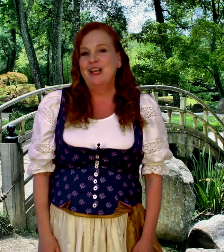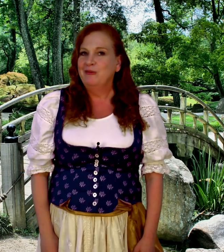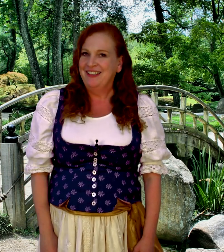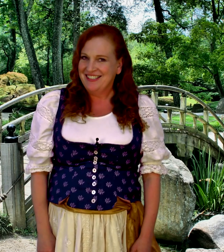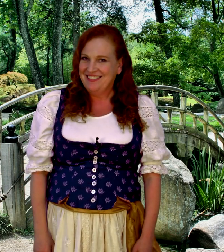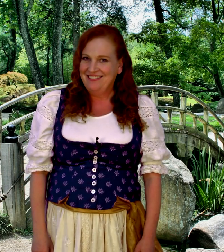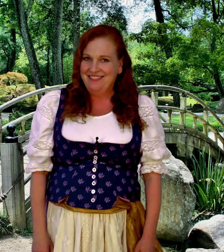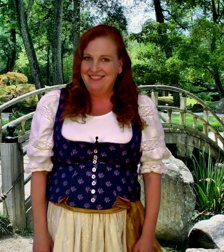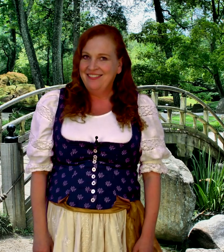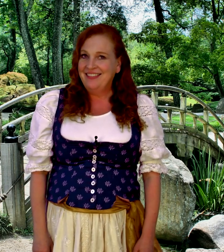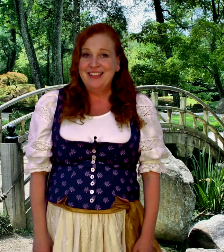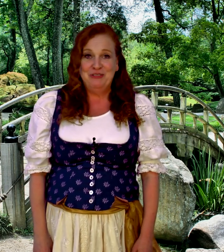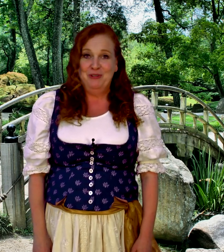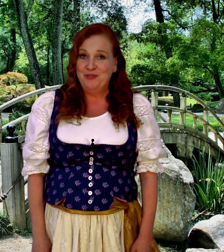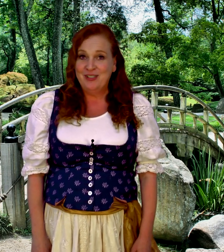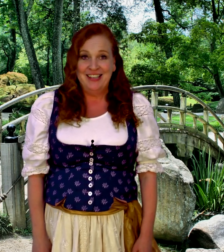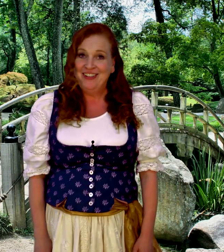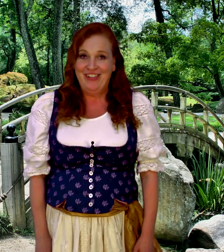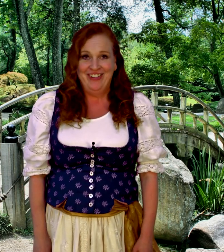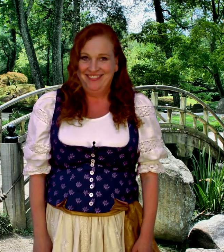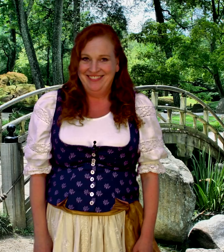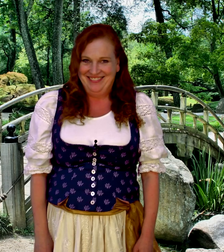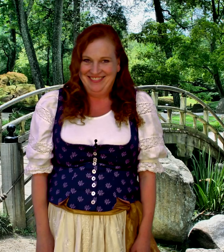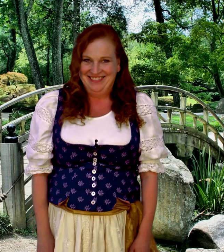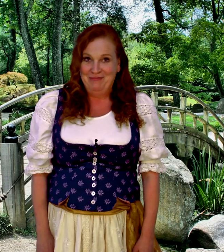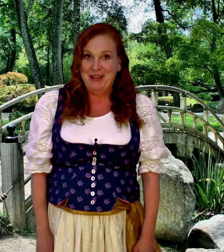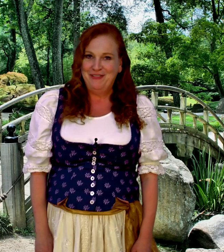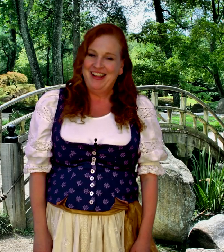animal is. Thanks so much for singing along. Bye for now.